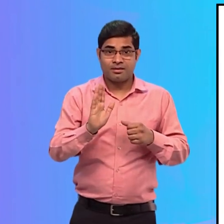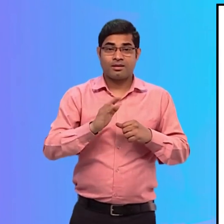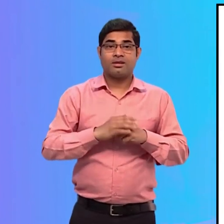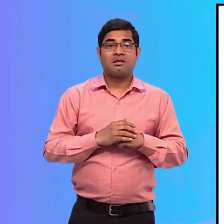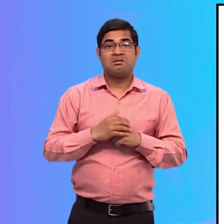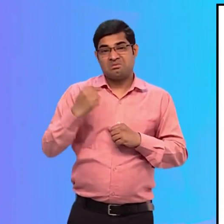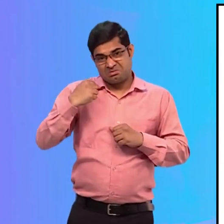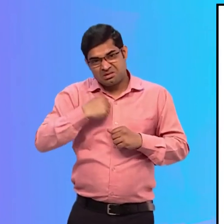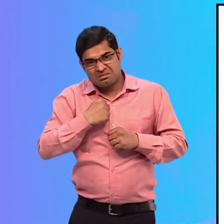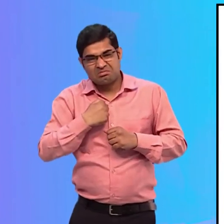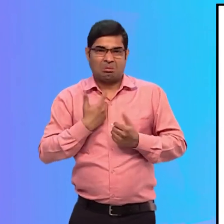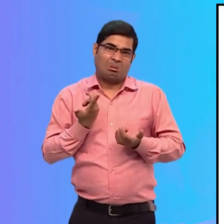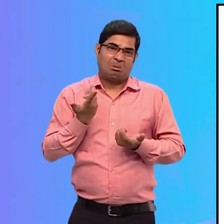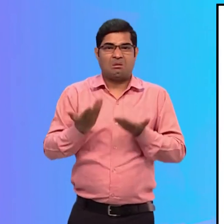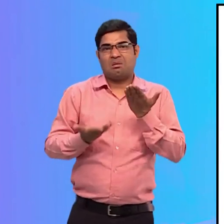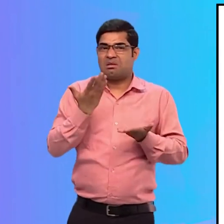maybe it's not for me.